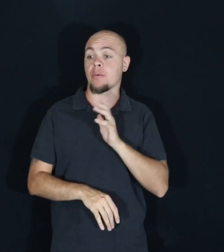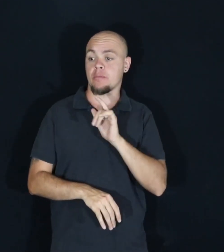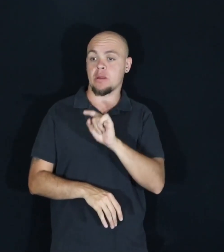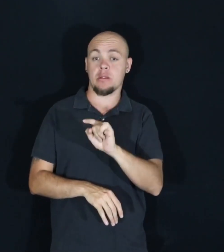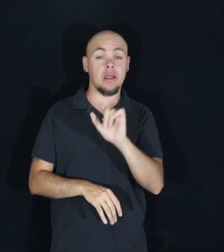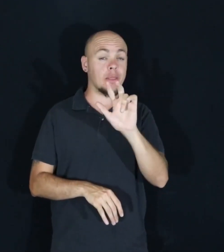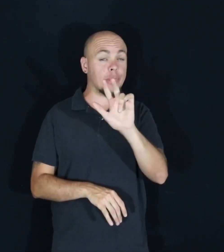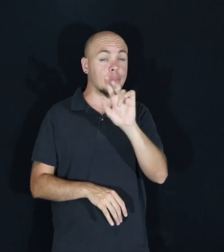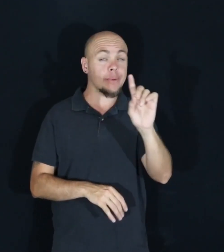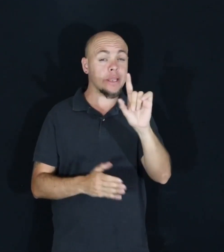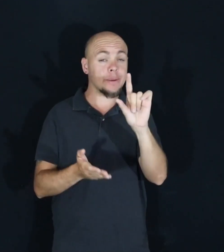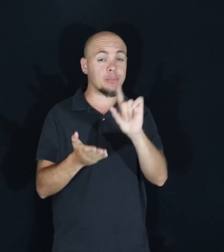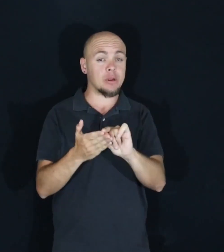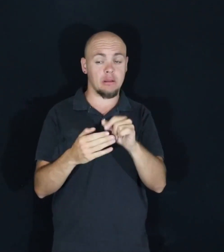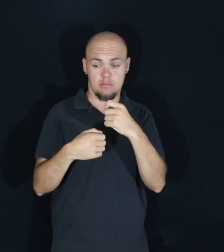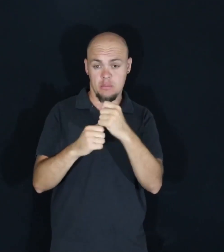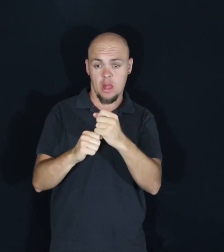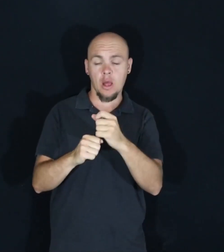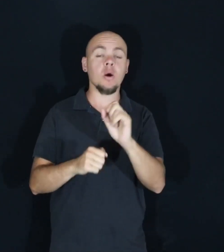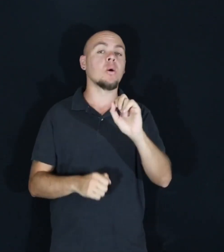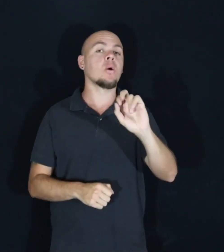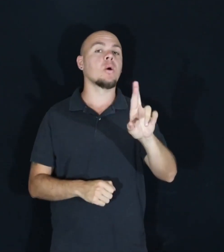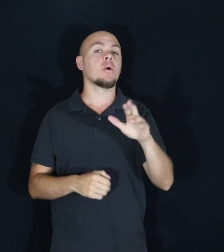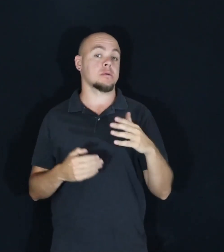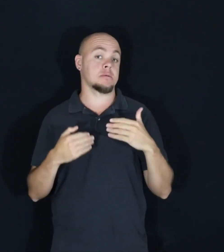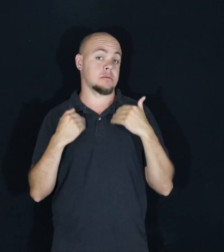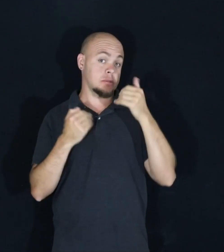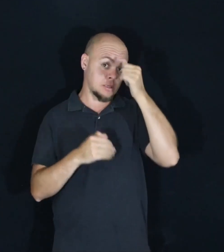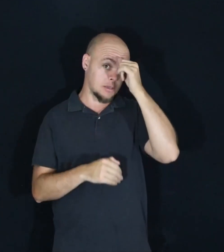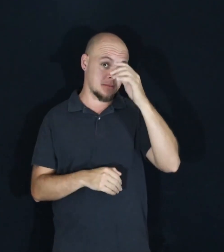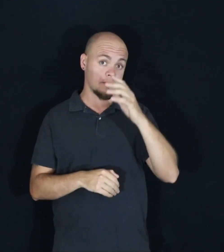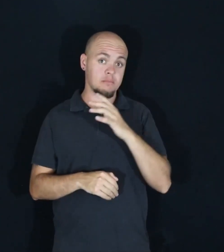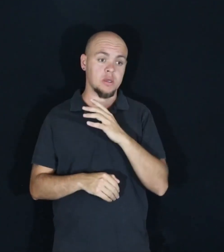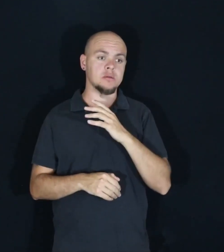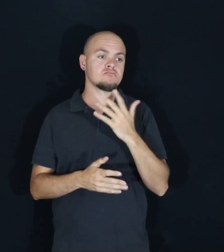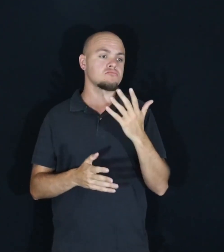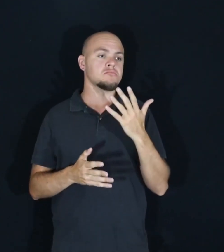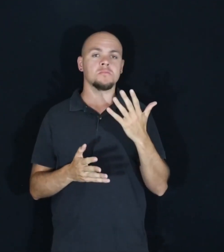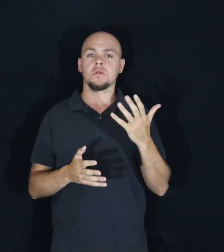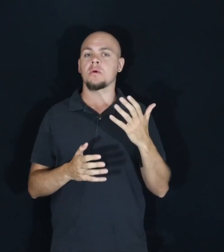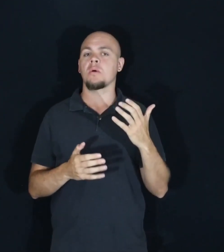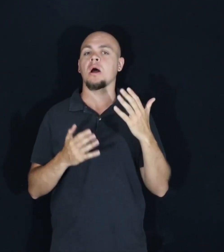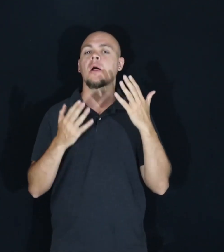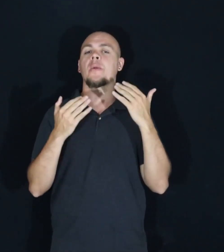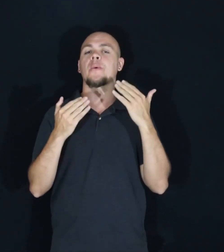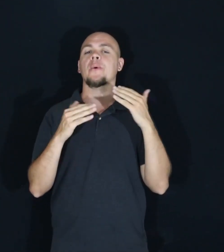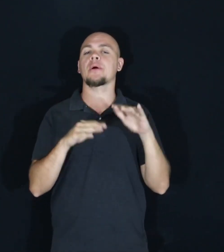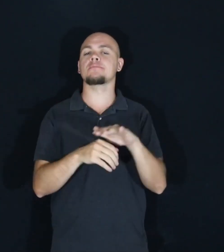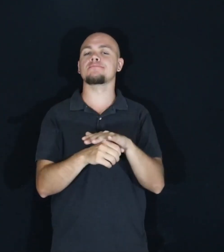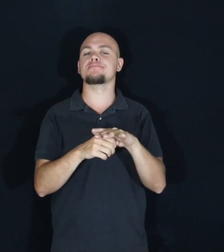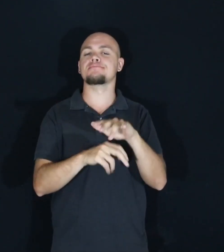printer. Or there might be a young man just looking for a cool place from the hot sun.